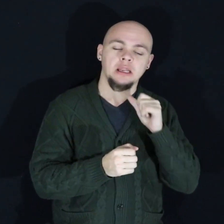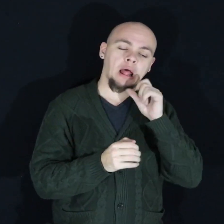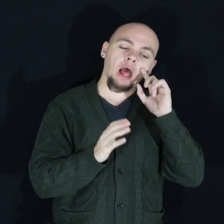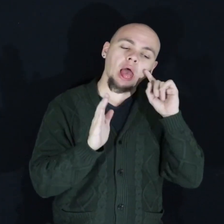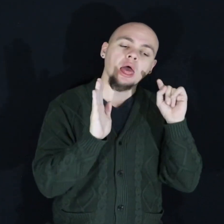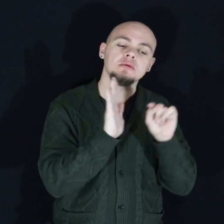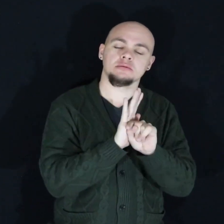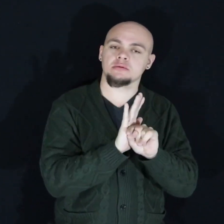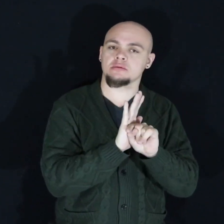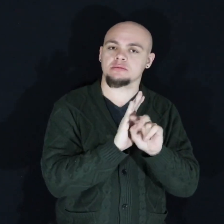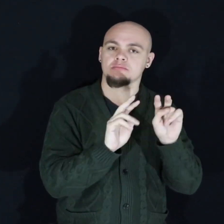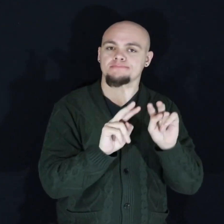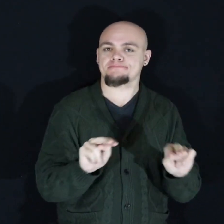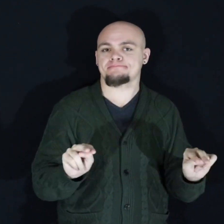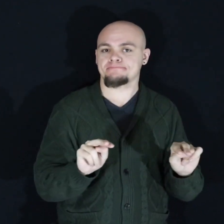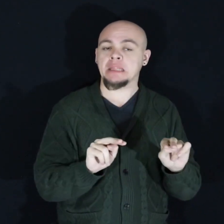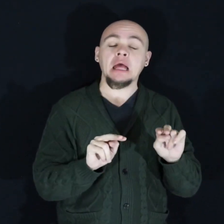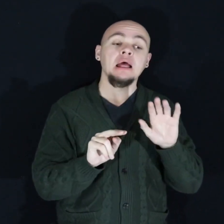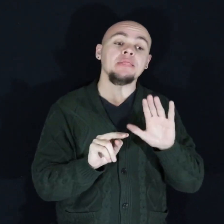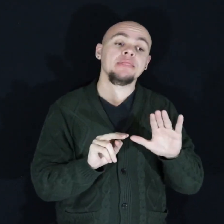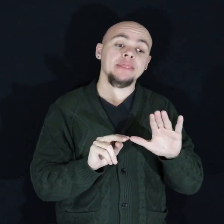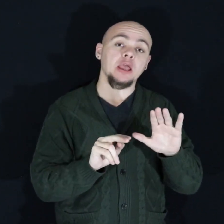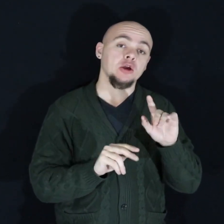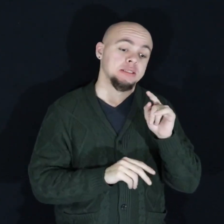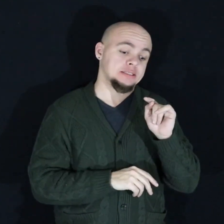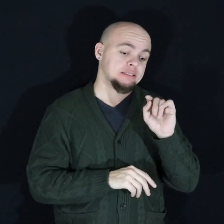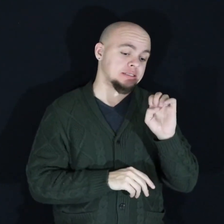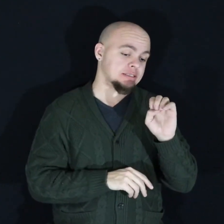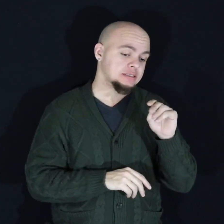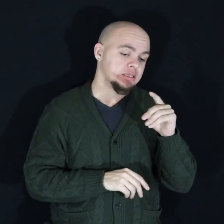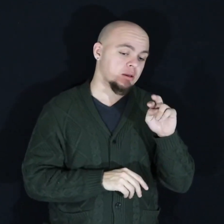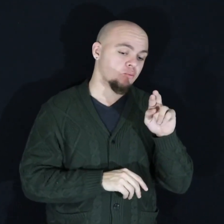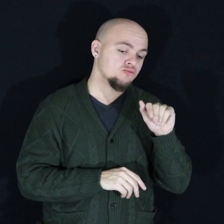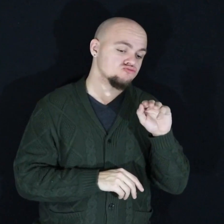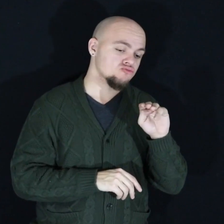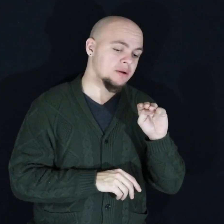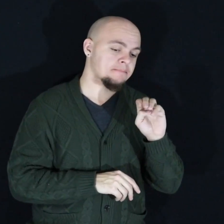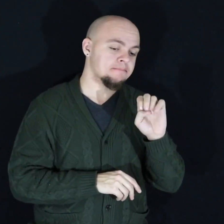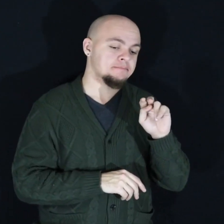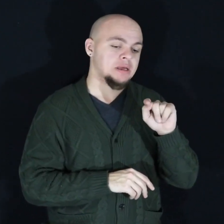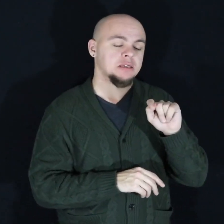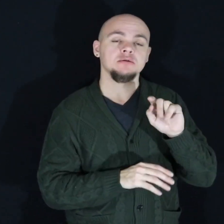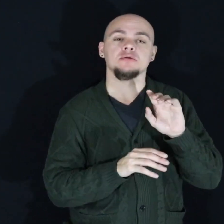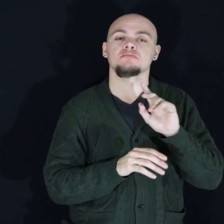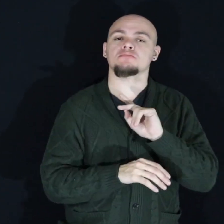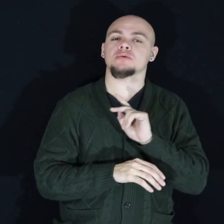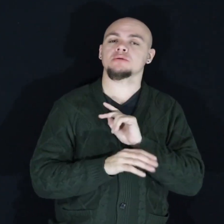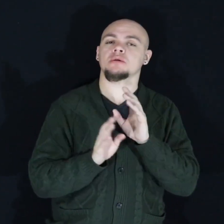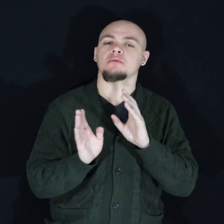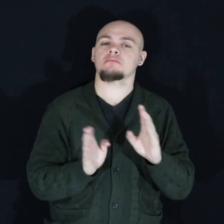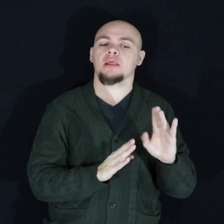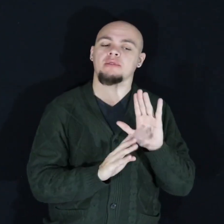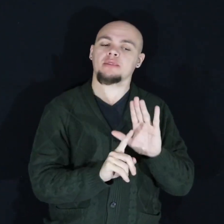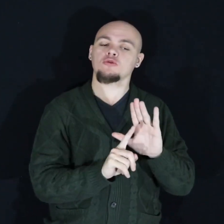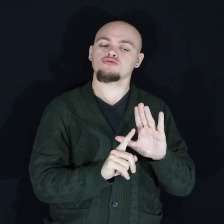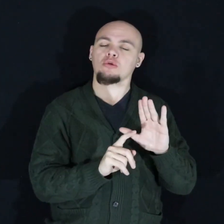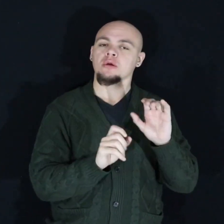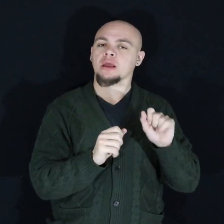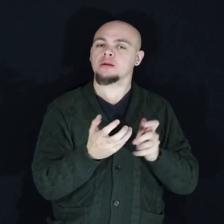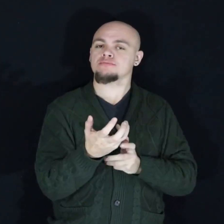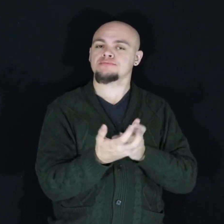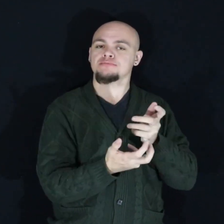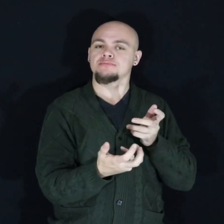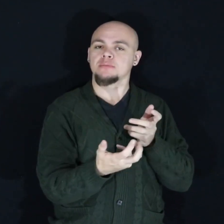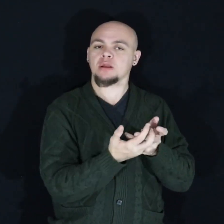when you know the child's temperament it helps you to personalize a plan for them when